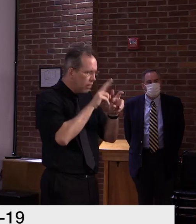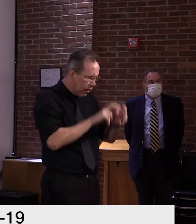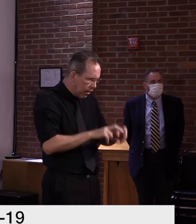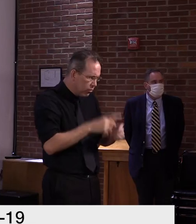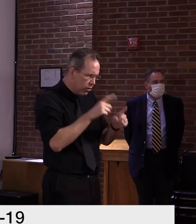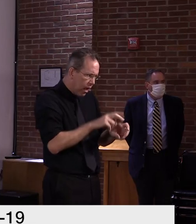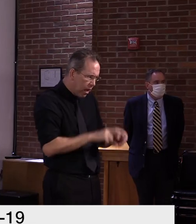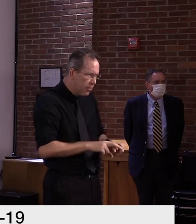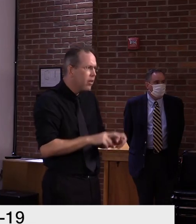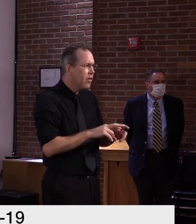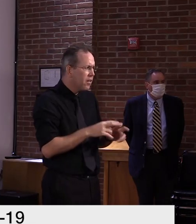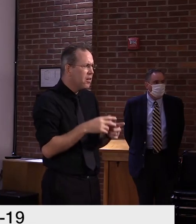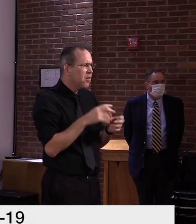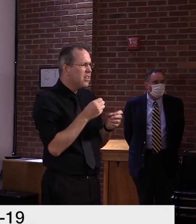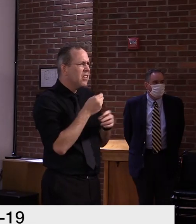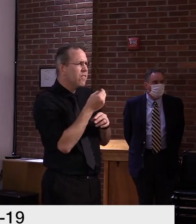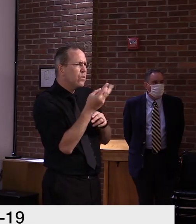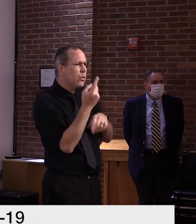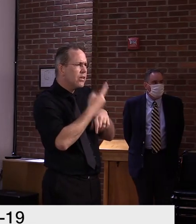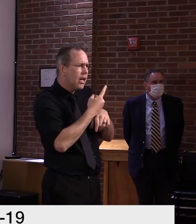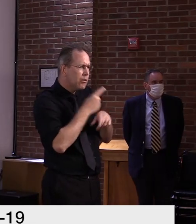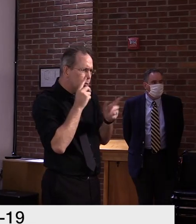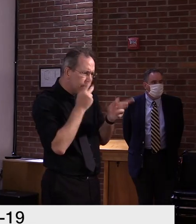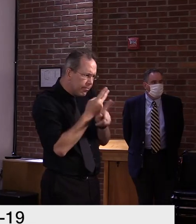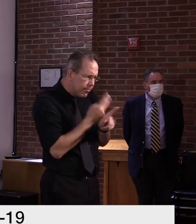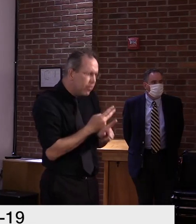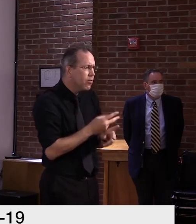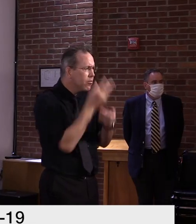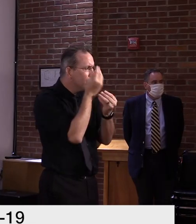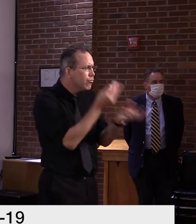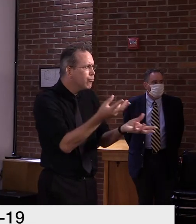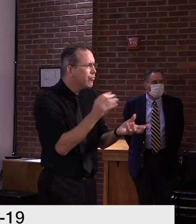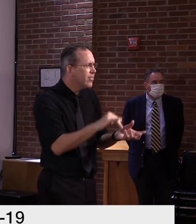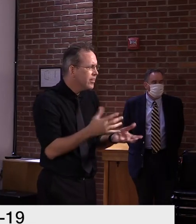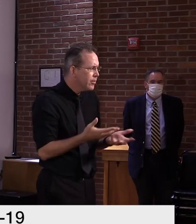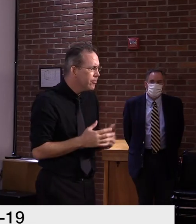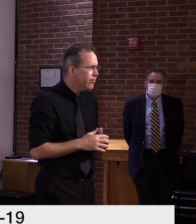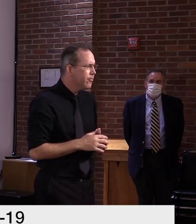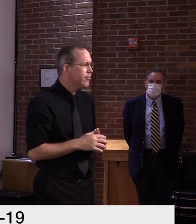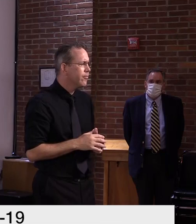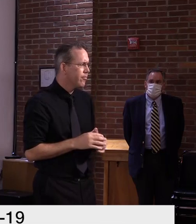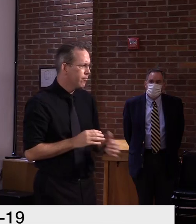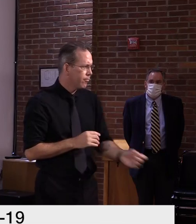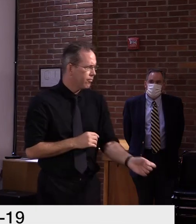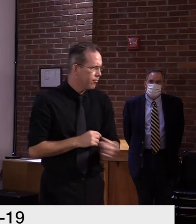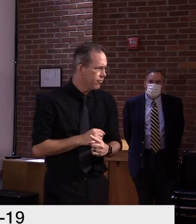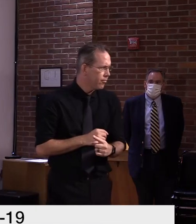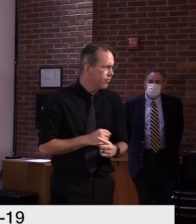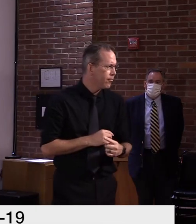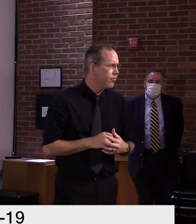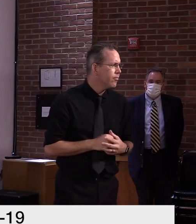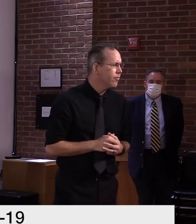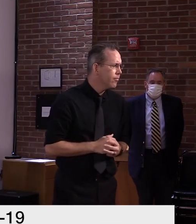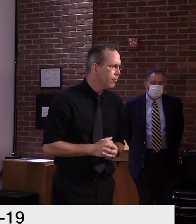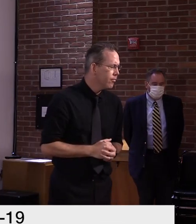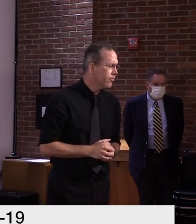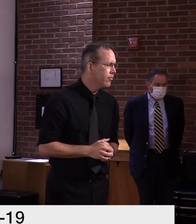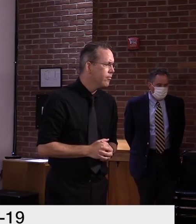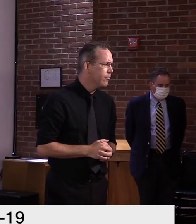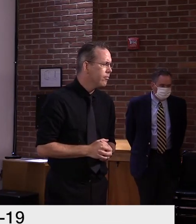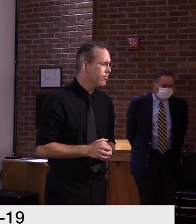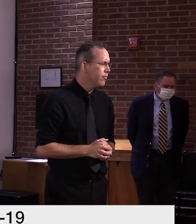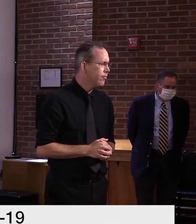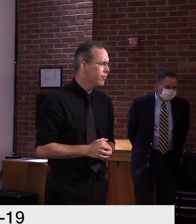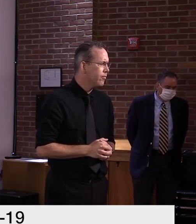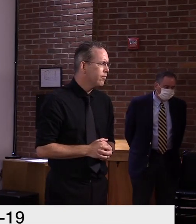Okay. you had mentioned earlier that the FDA is likely looking into, um, antigen testing and, and the results in this.